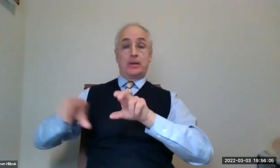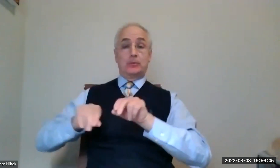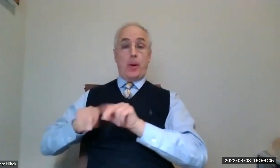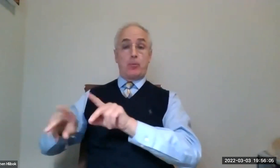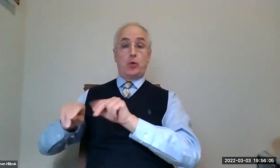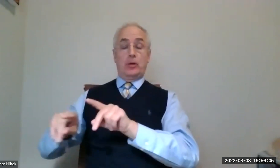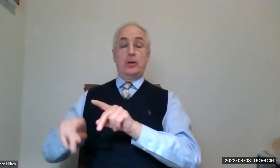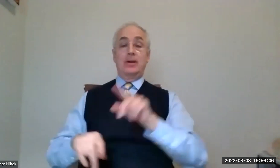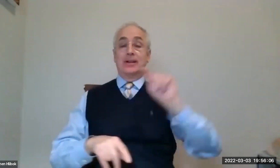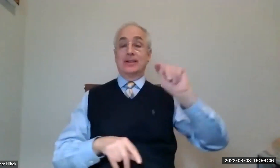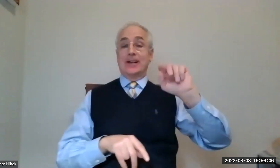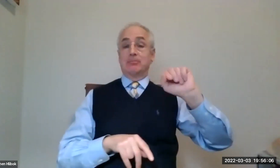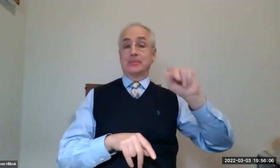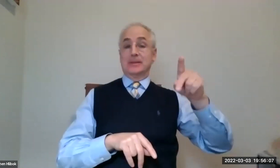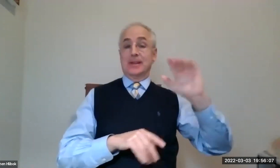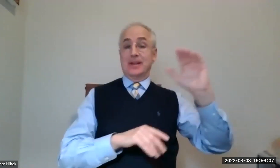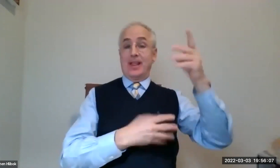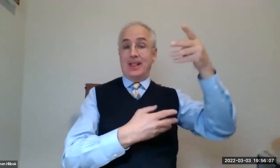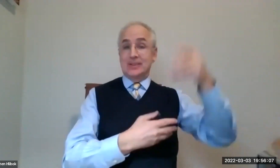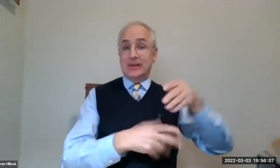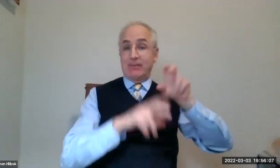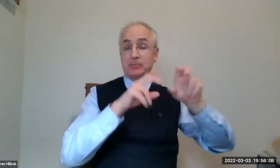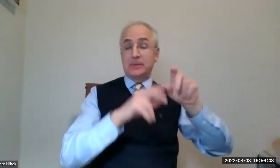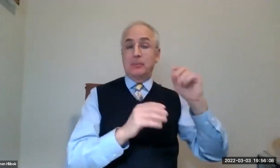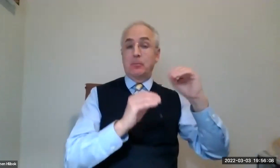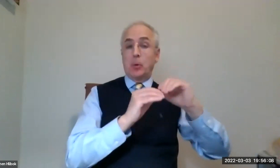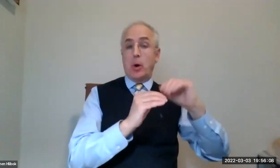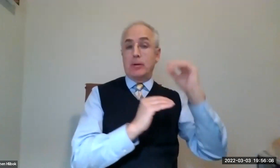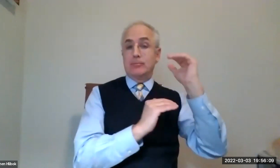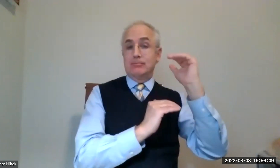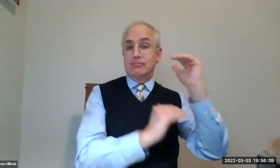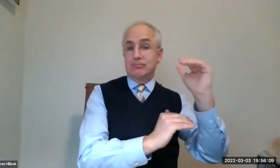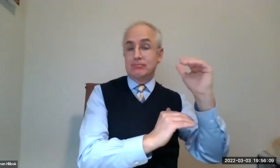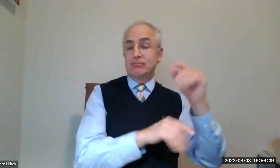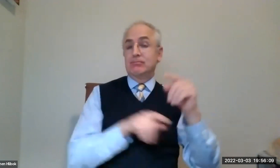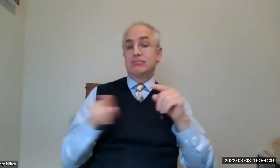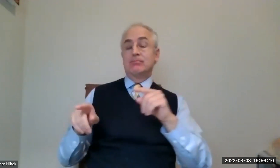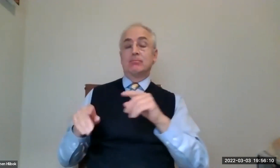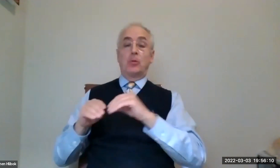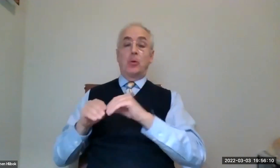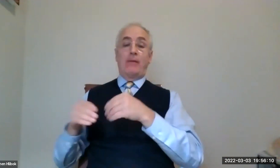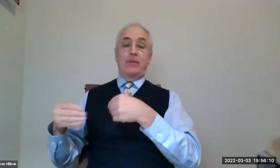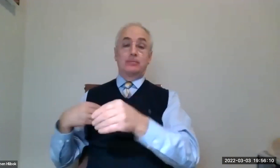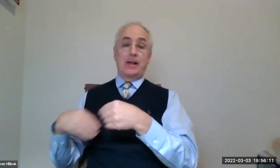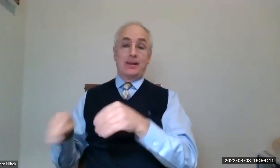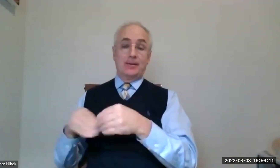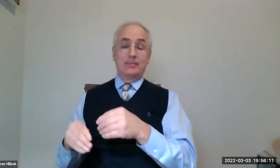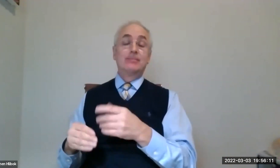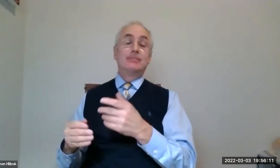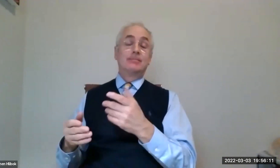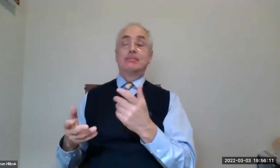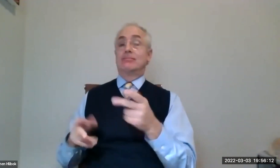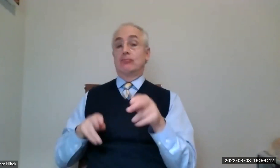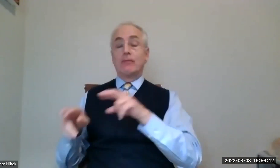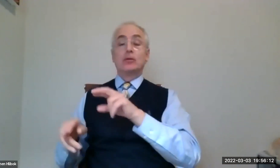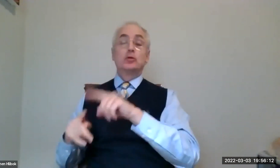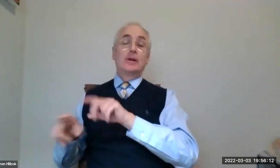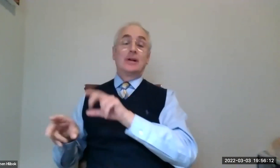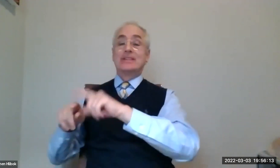Now, there are a variety of different investment opportunities. The TSP list, we know those investment opportunities are more limited.